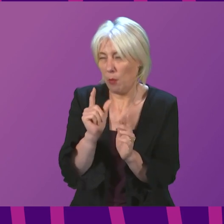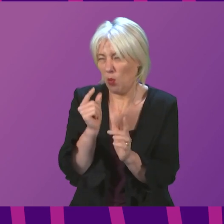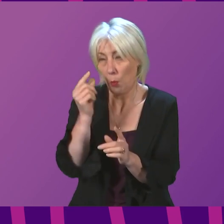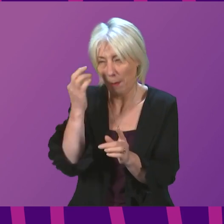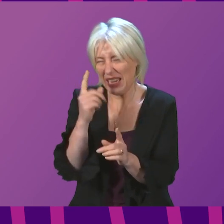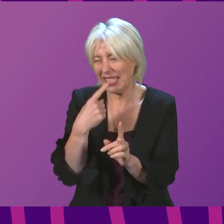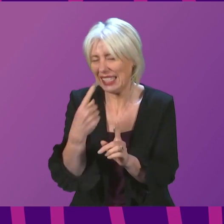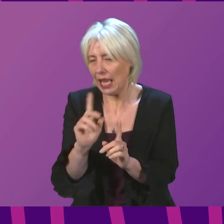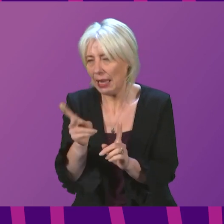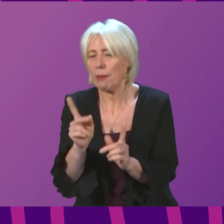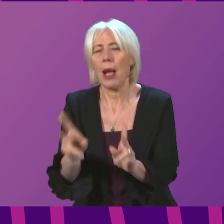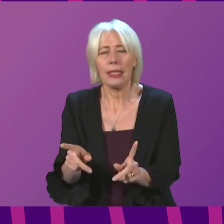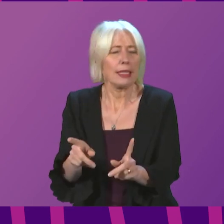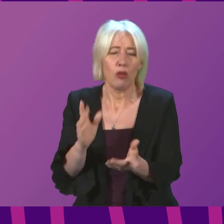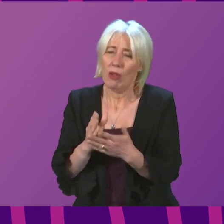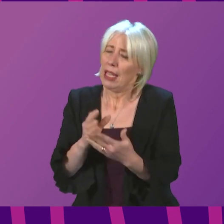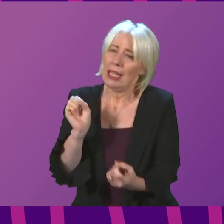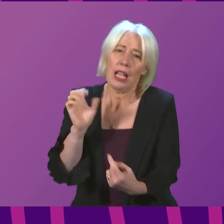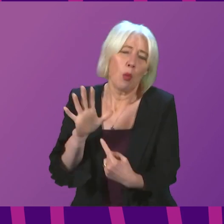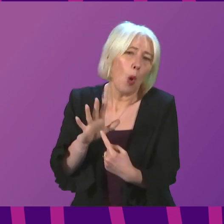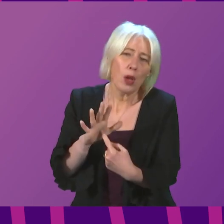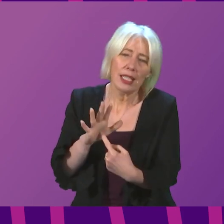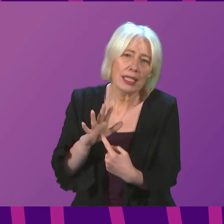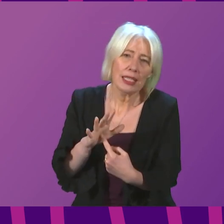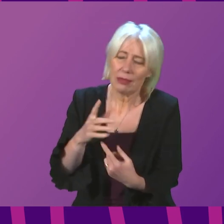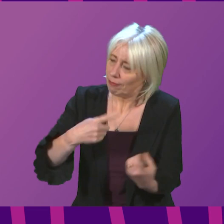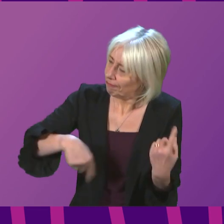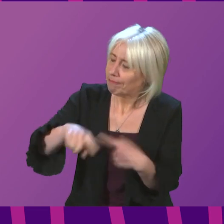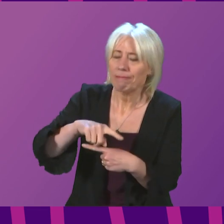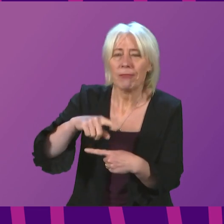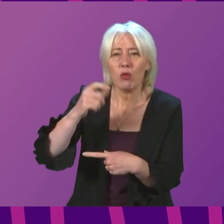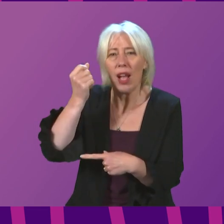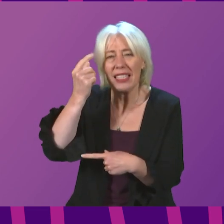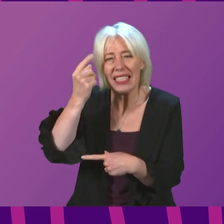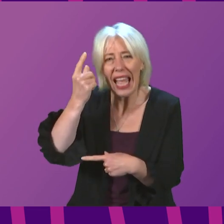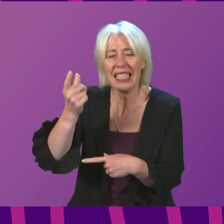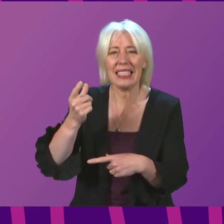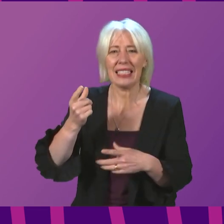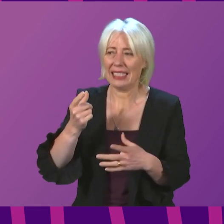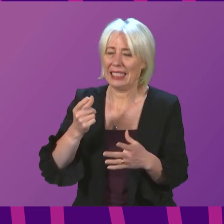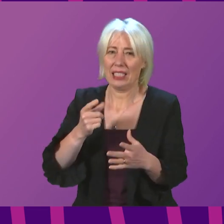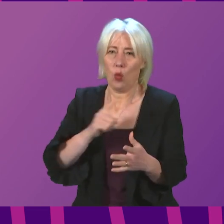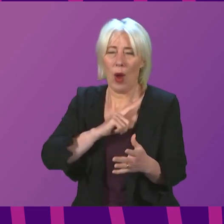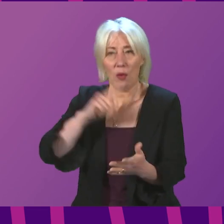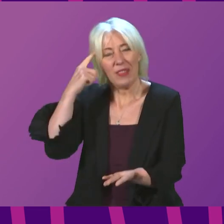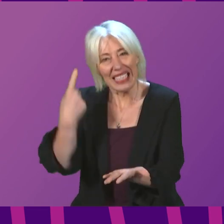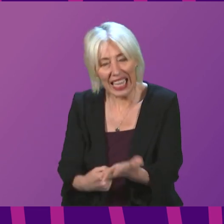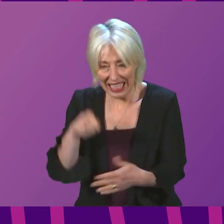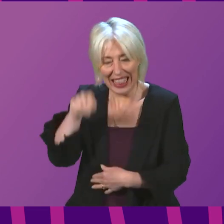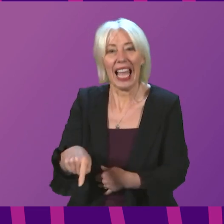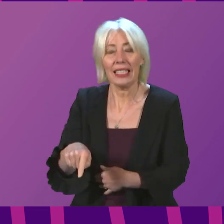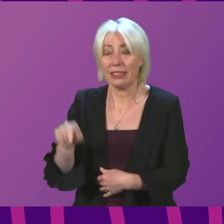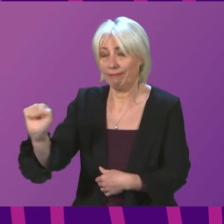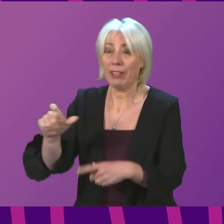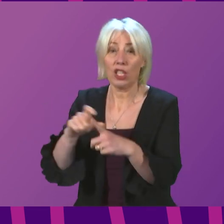But it is also really important that we understand the context for making that decision. Douglas Ross